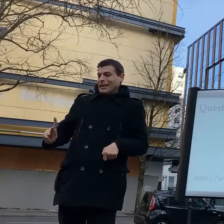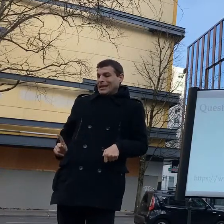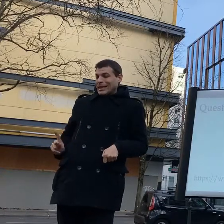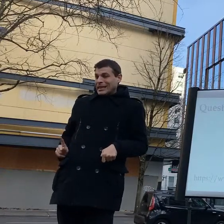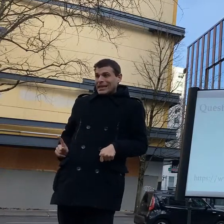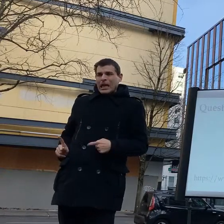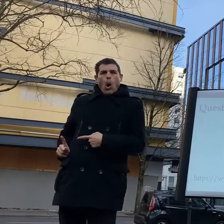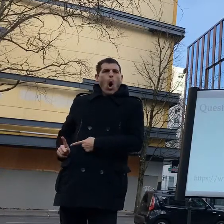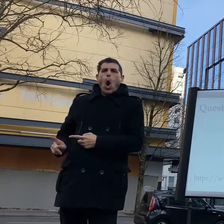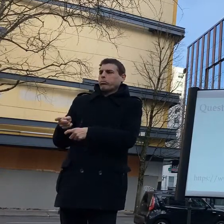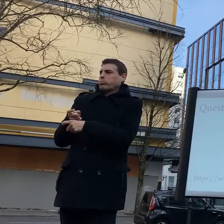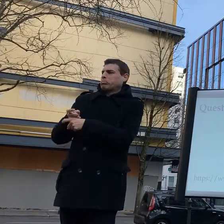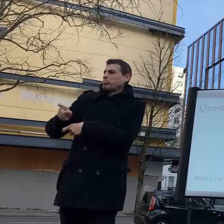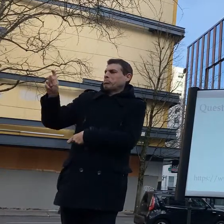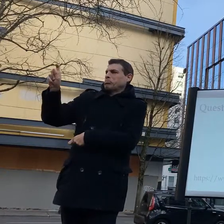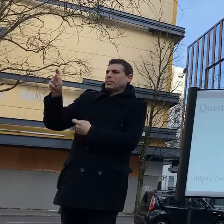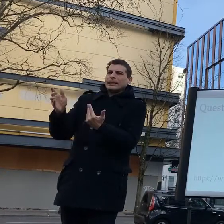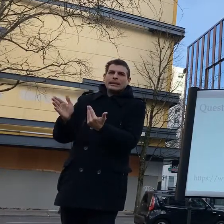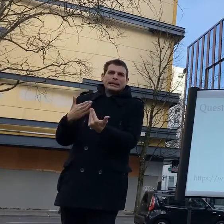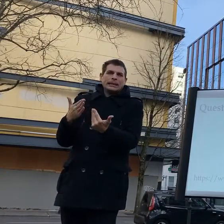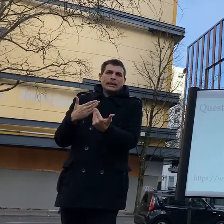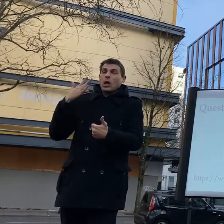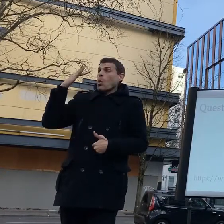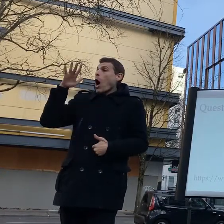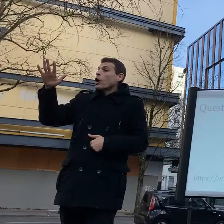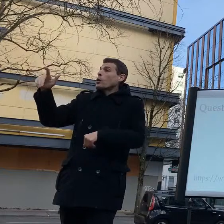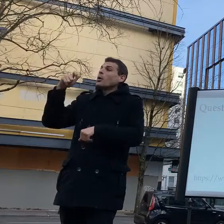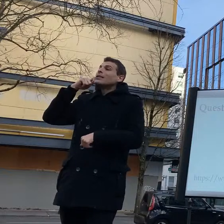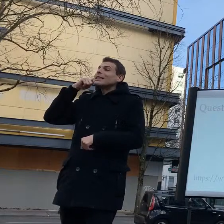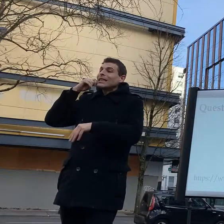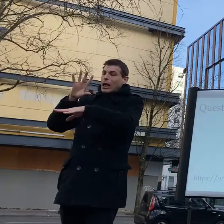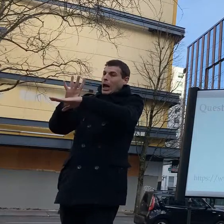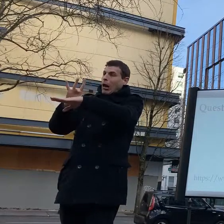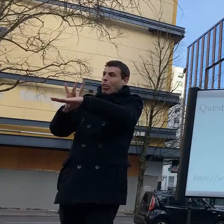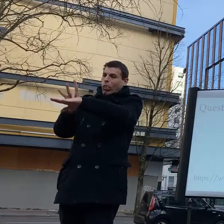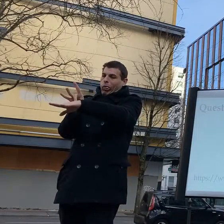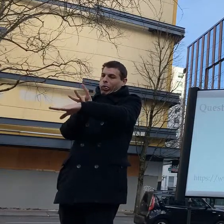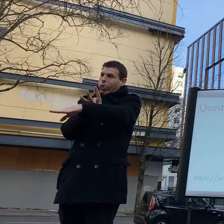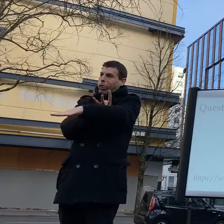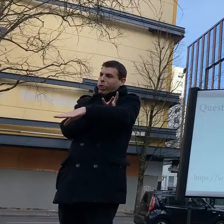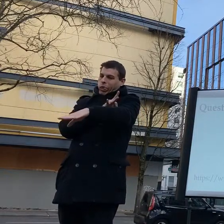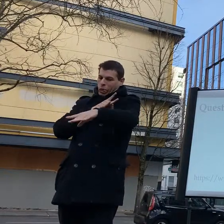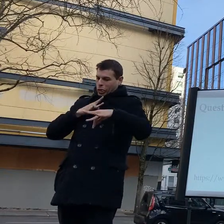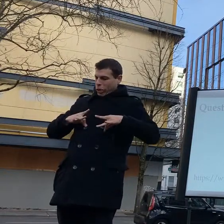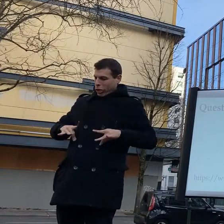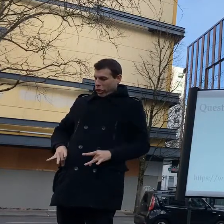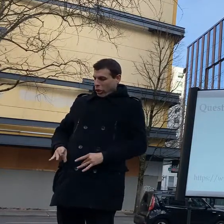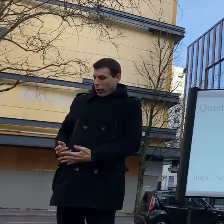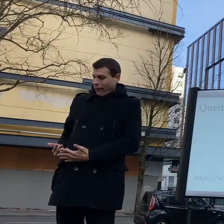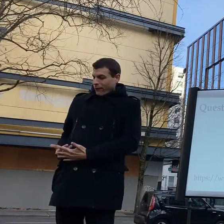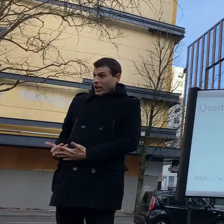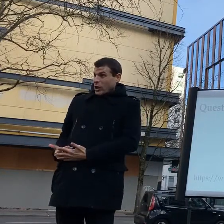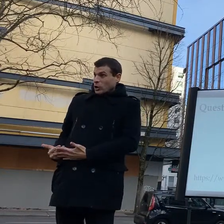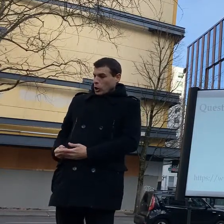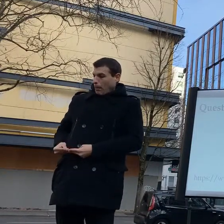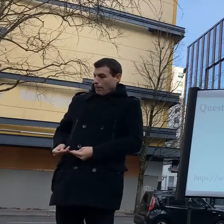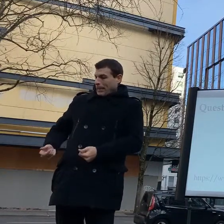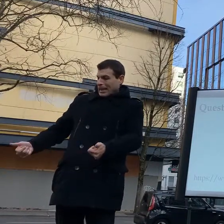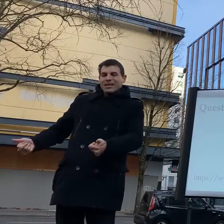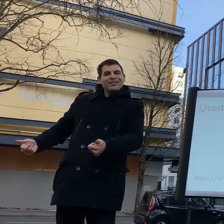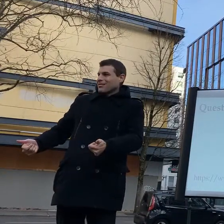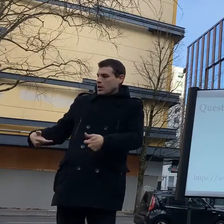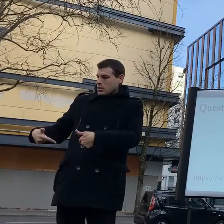reduction of lifetime like lifespan understudied but there's been definitely tracking of individuals that have shown